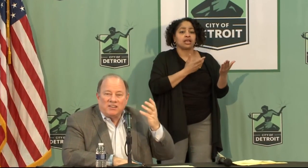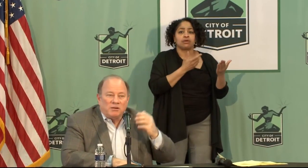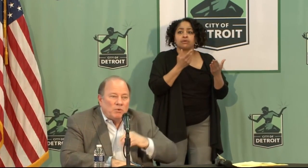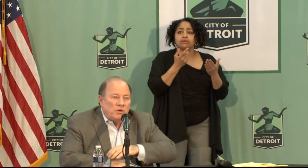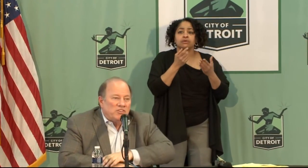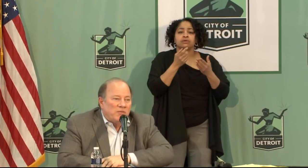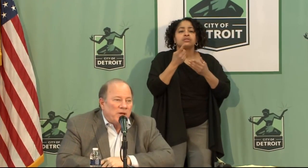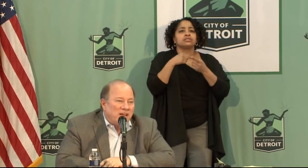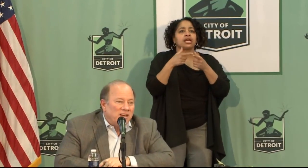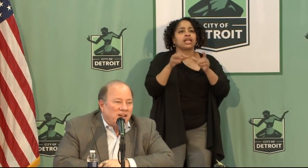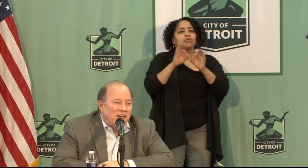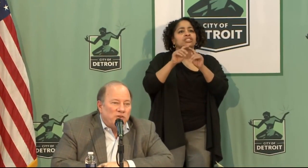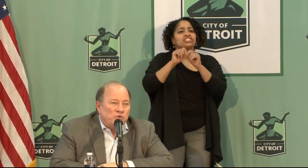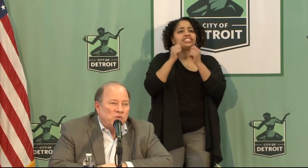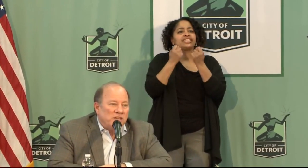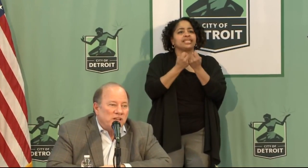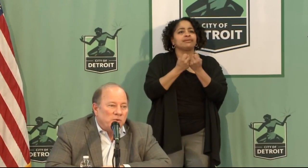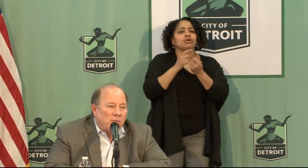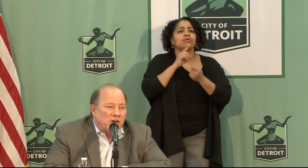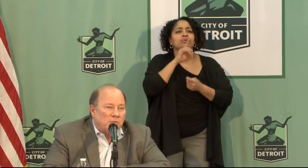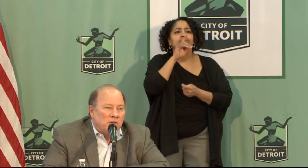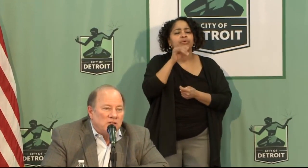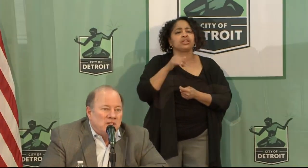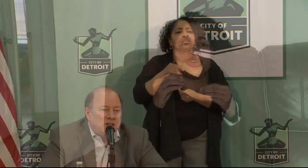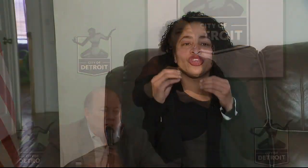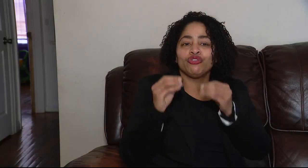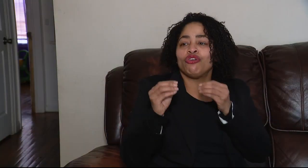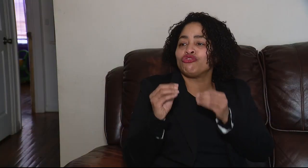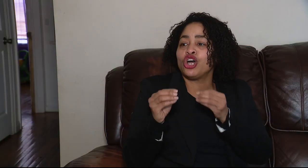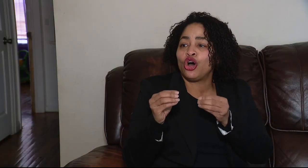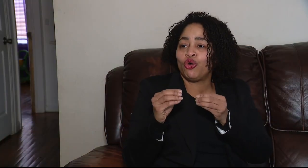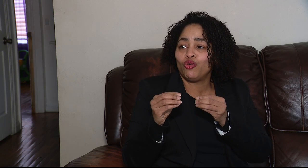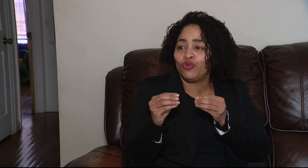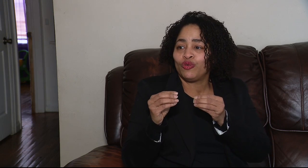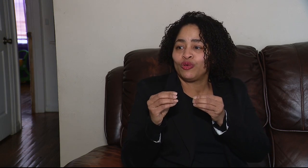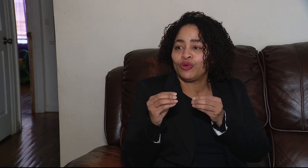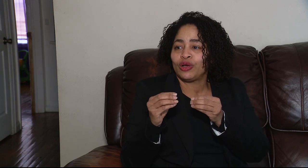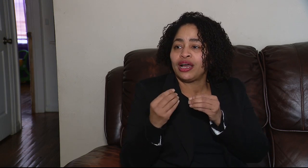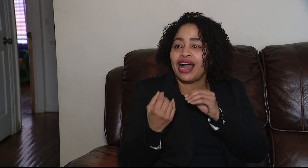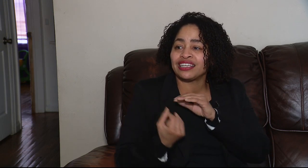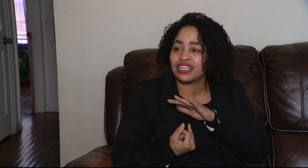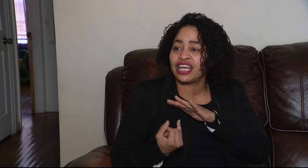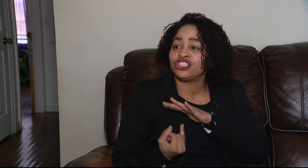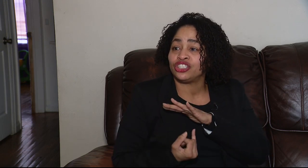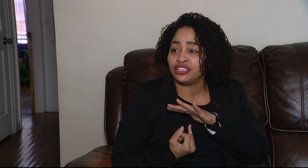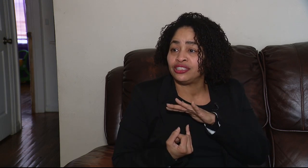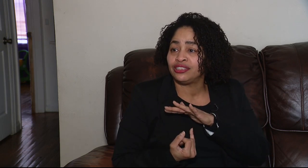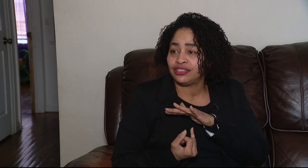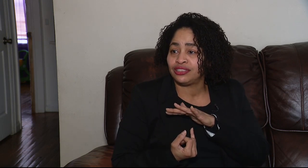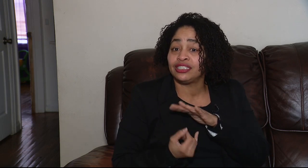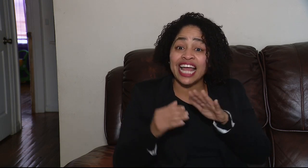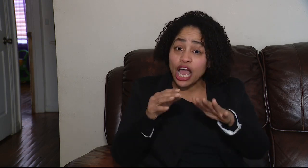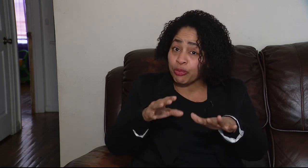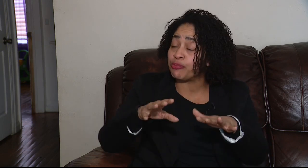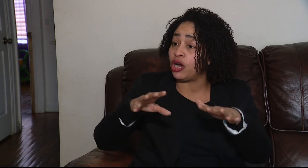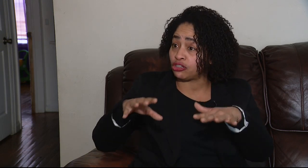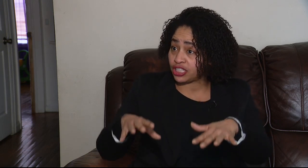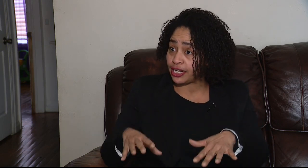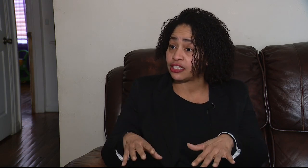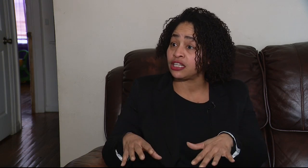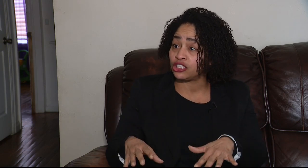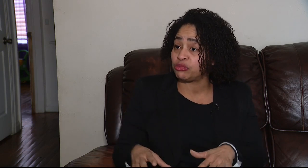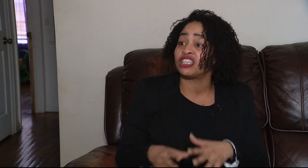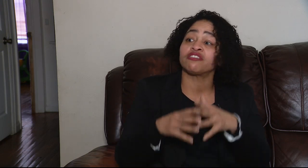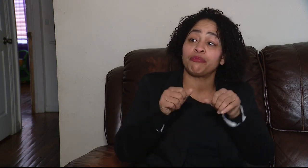interpreting for the mayor of Detroit during the COVID pandemic. You don't know. Isolation. Now people